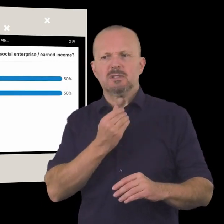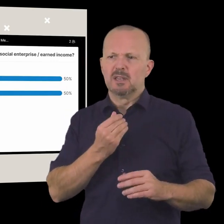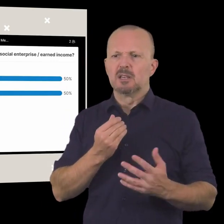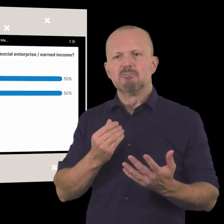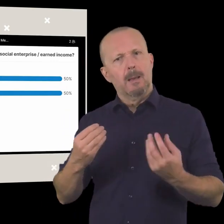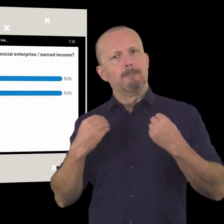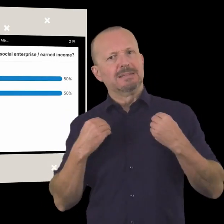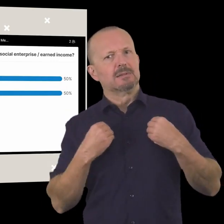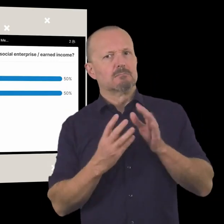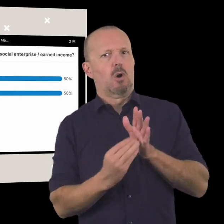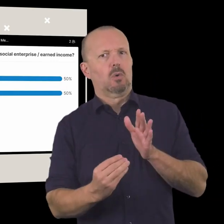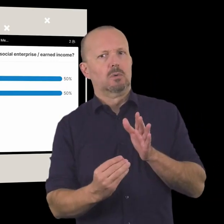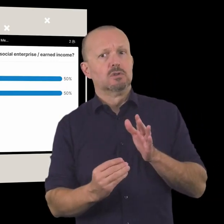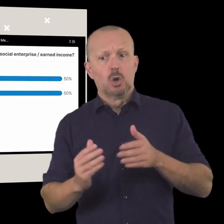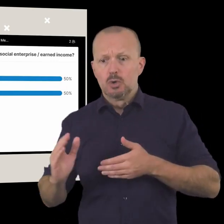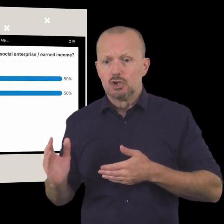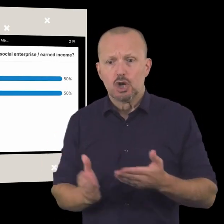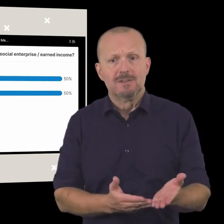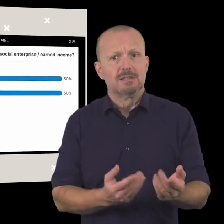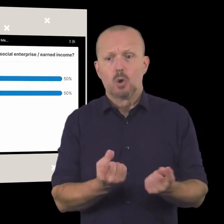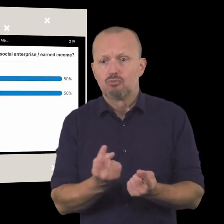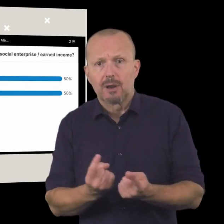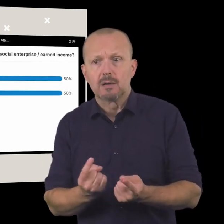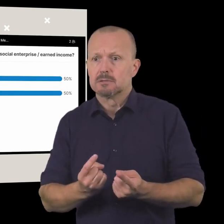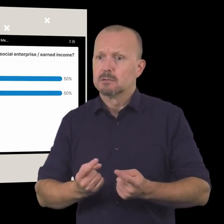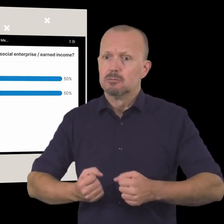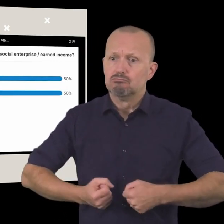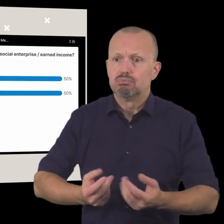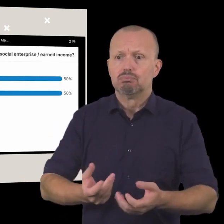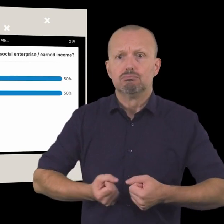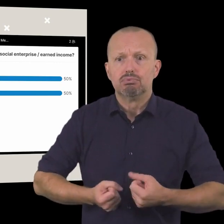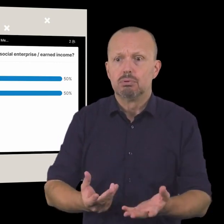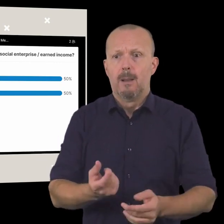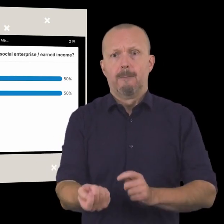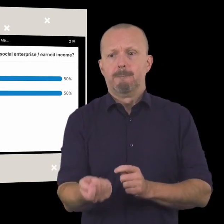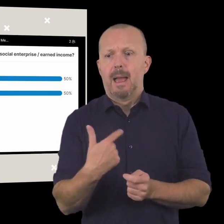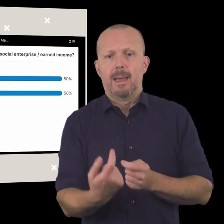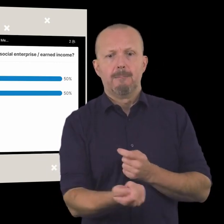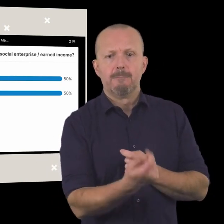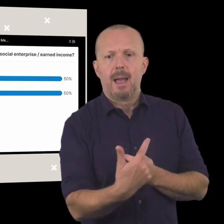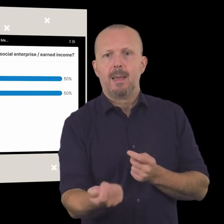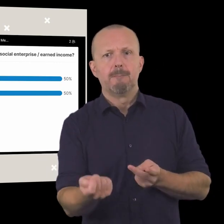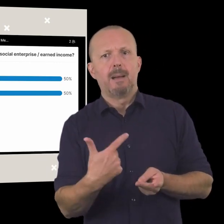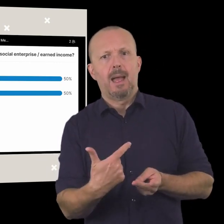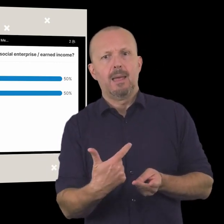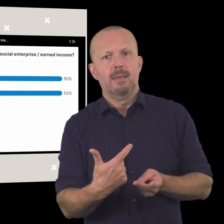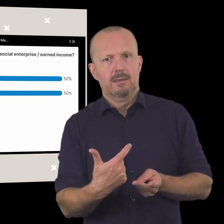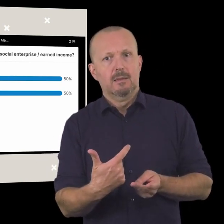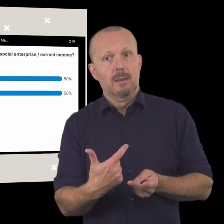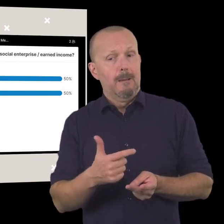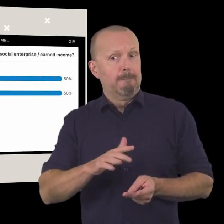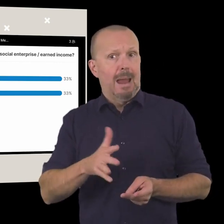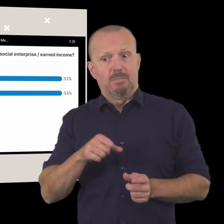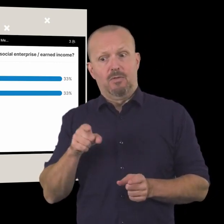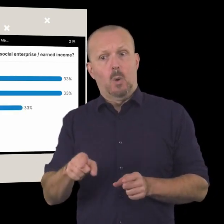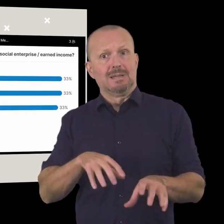traditional business model so trades products or services uh and activities are not necessarily the core of what you do but they definitely